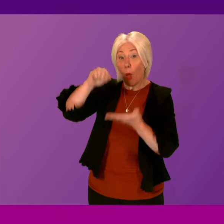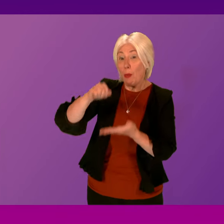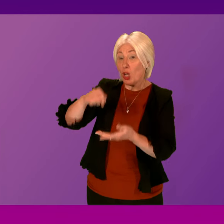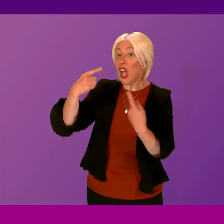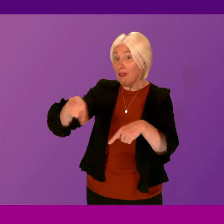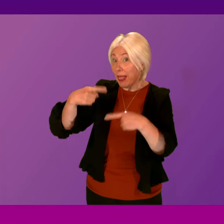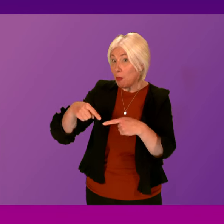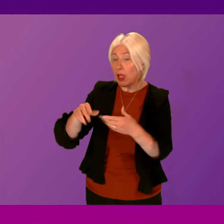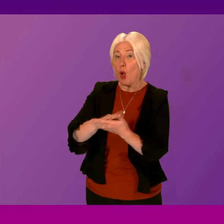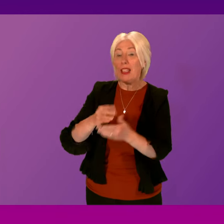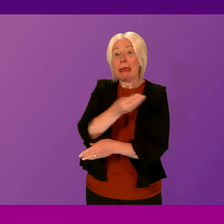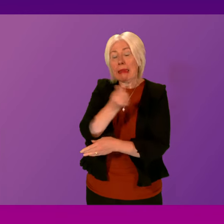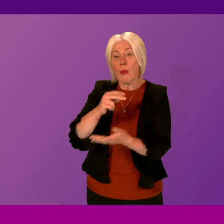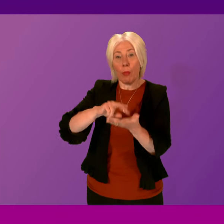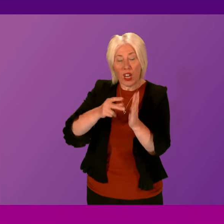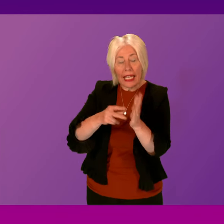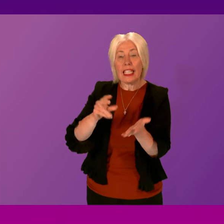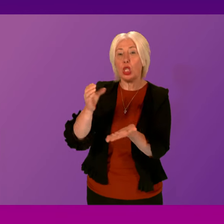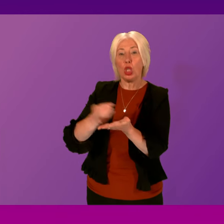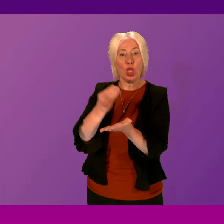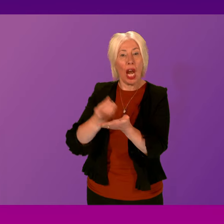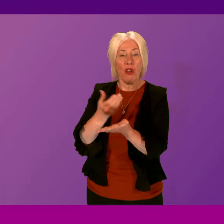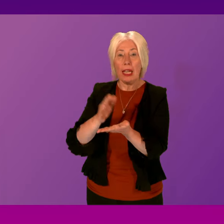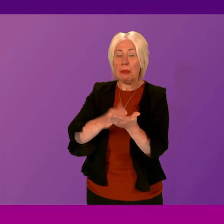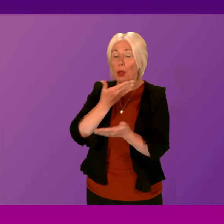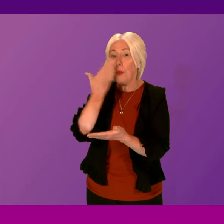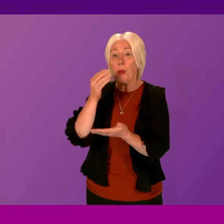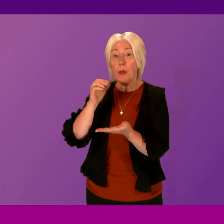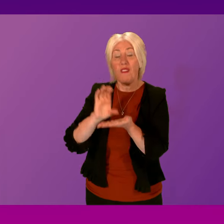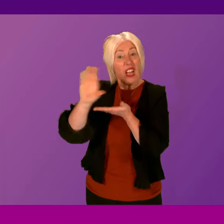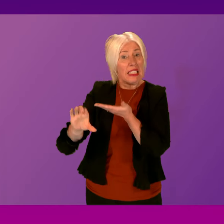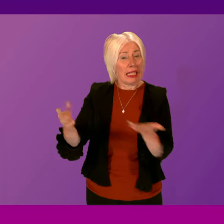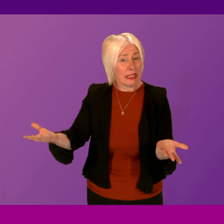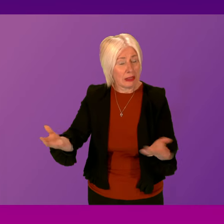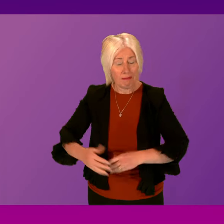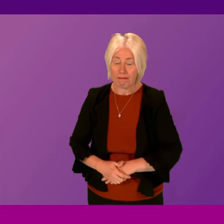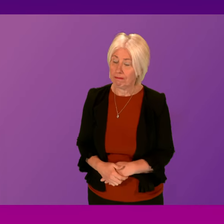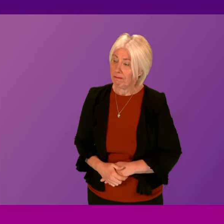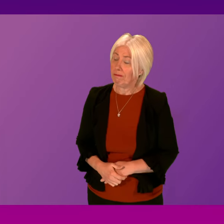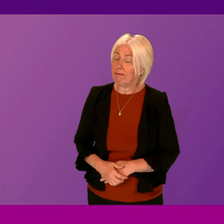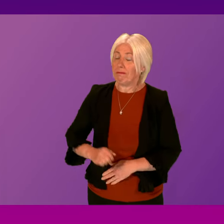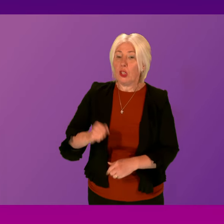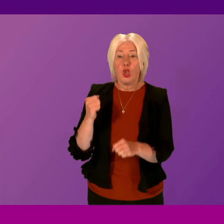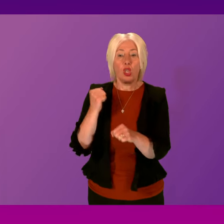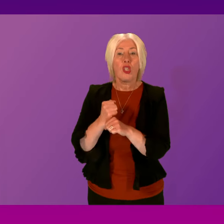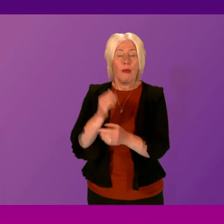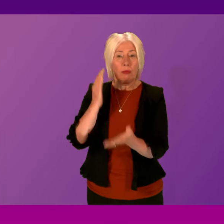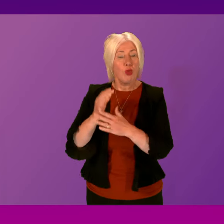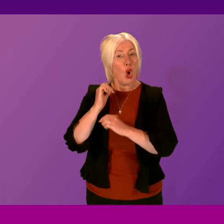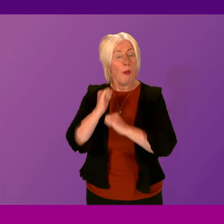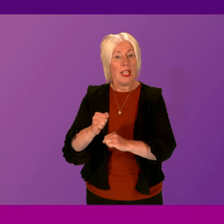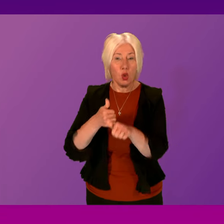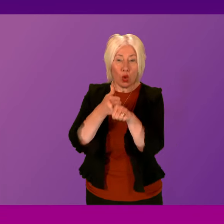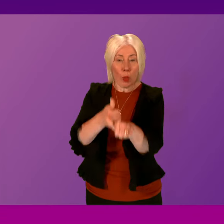leaving some organisations and charities without funding. First Minister. The Scottish Government is committed to its continued support